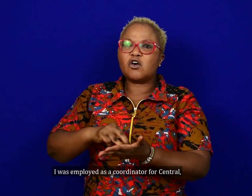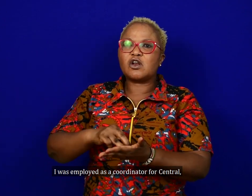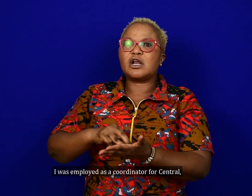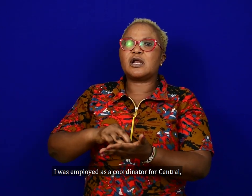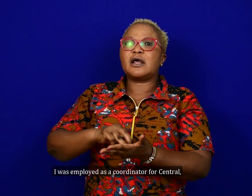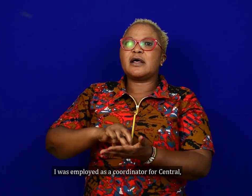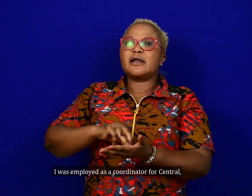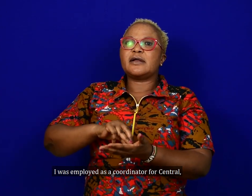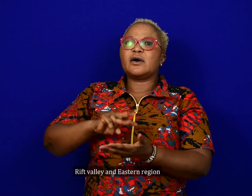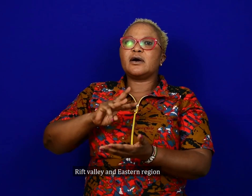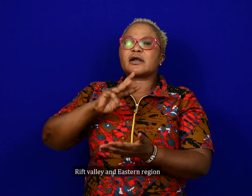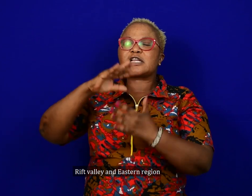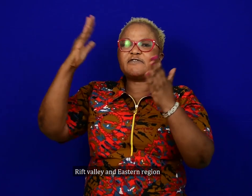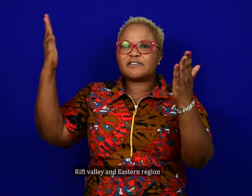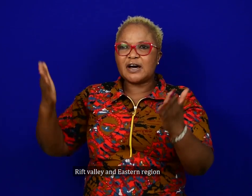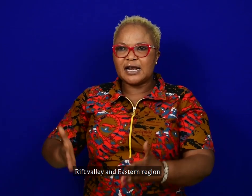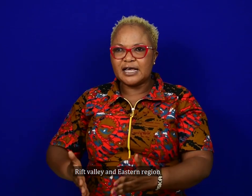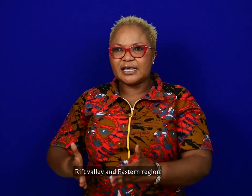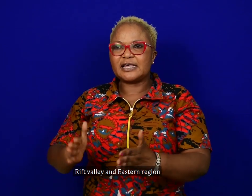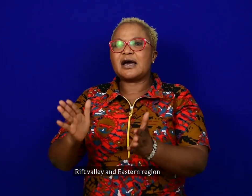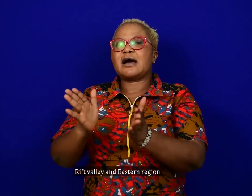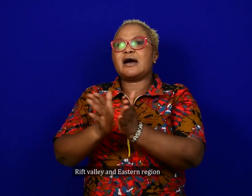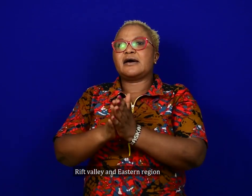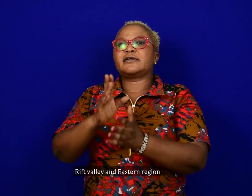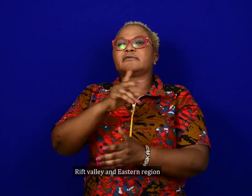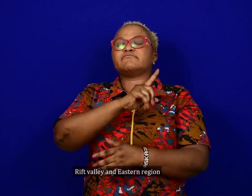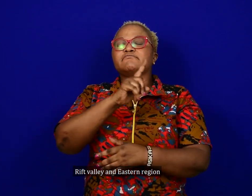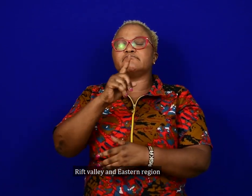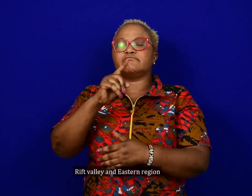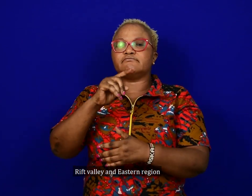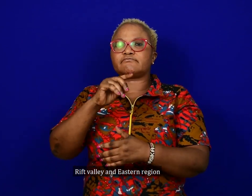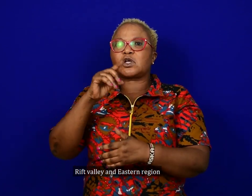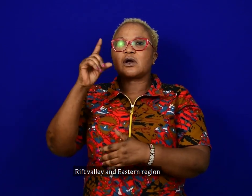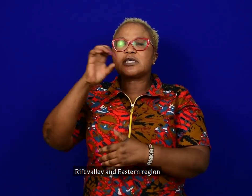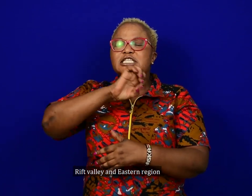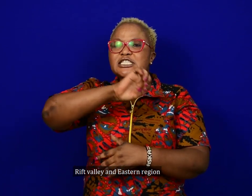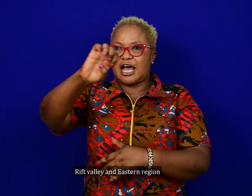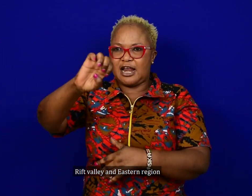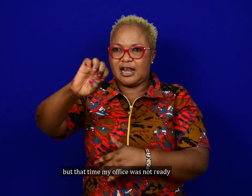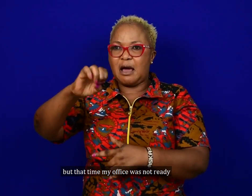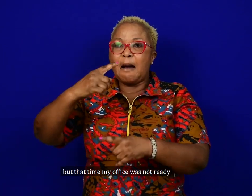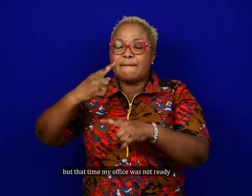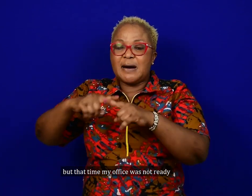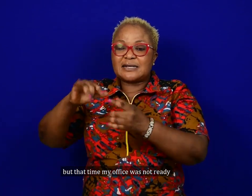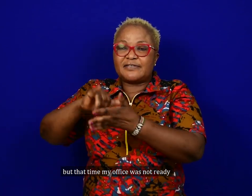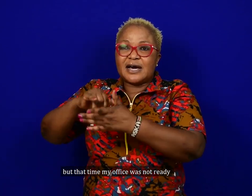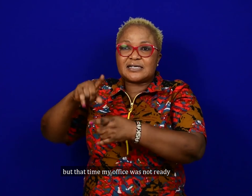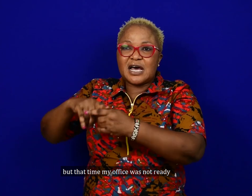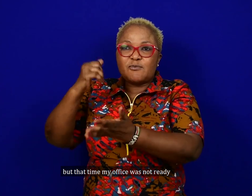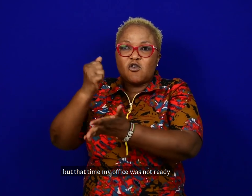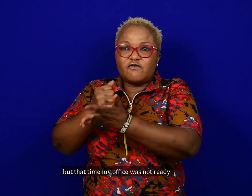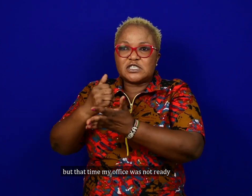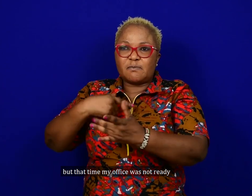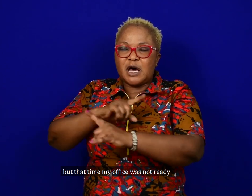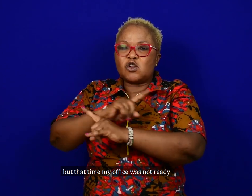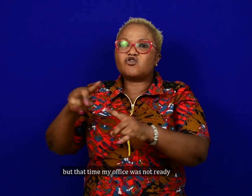Central, Rift Valley and Eastern region. But that time, my office was not ready,